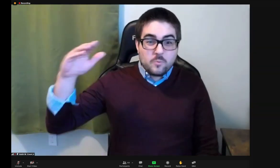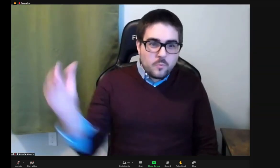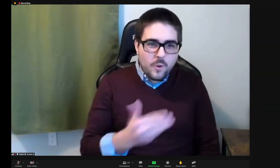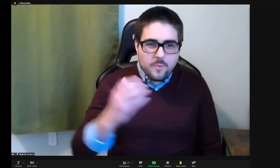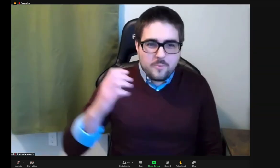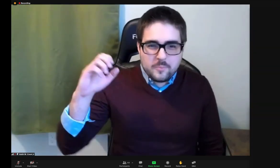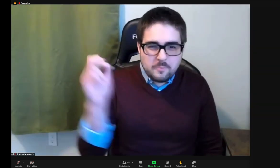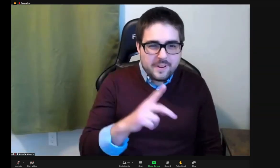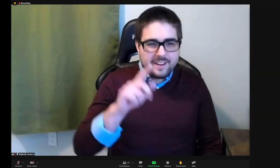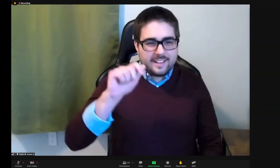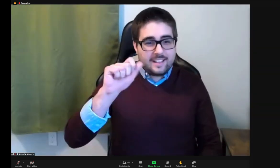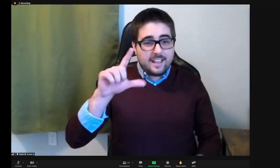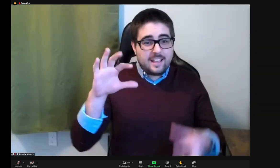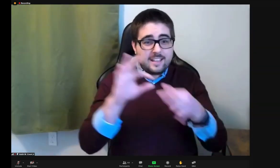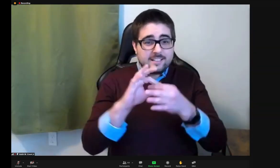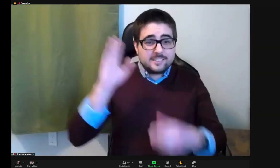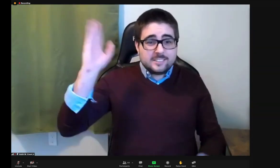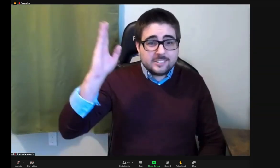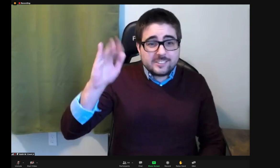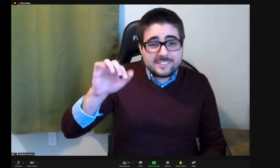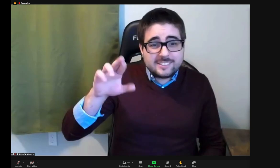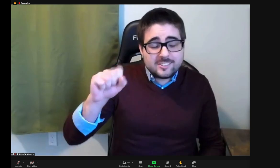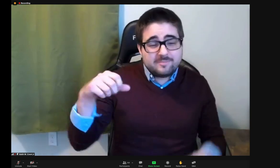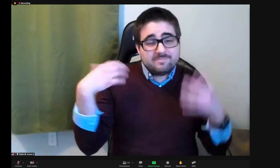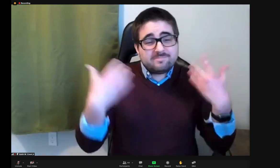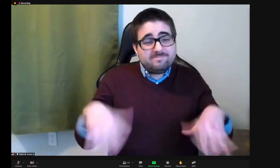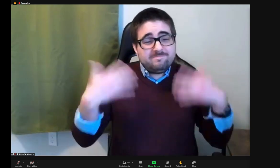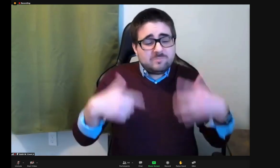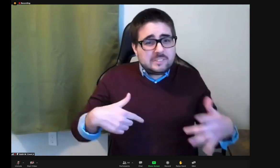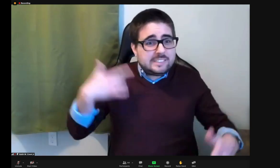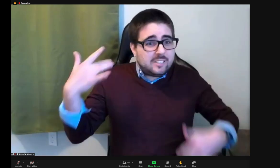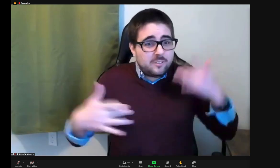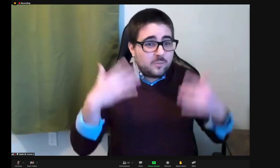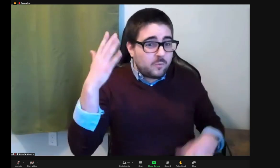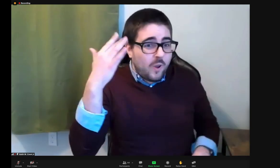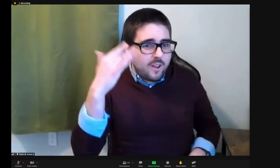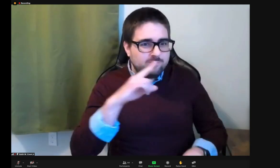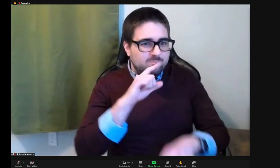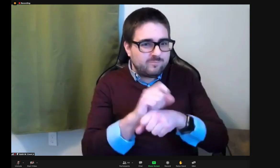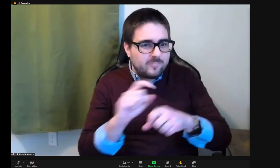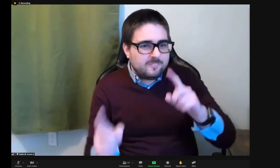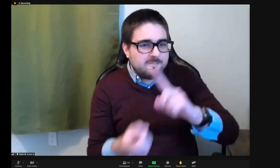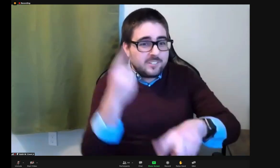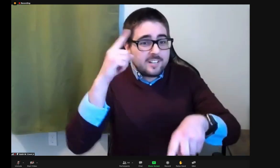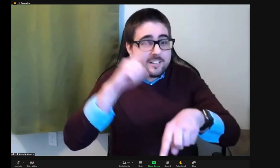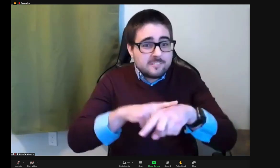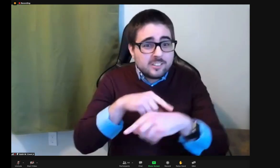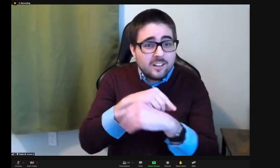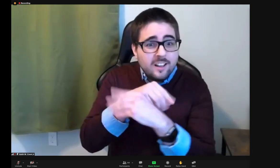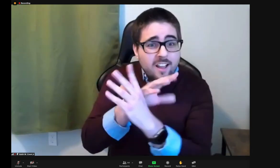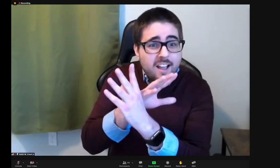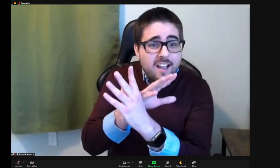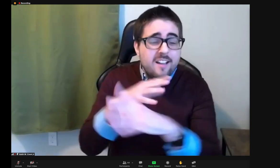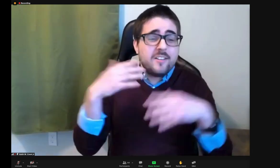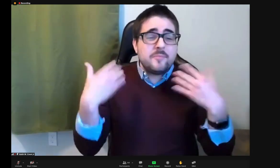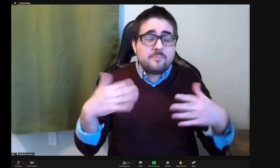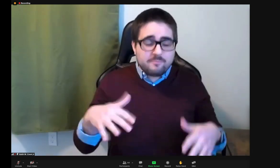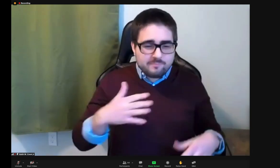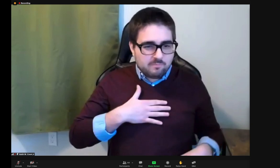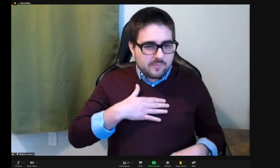Welcome back to ASL Connect's lecture series appearing for the first time virtually.